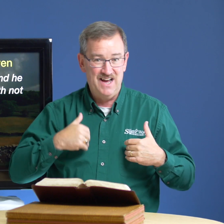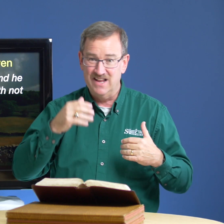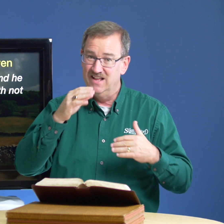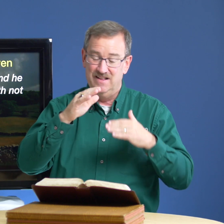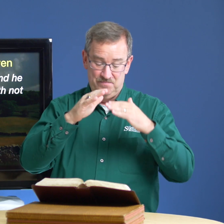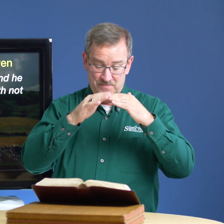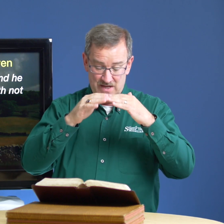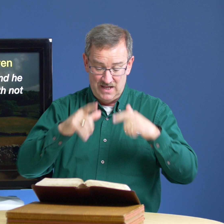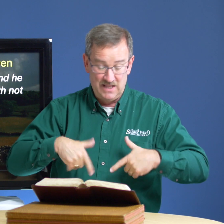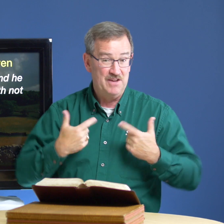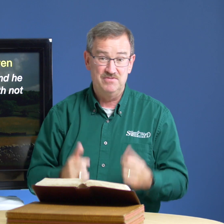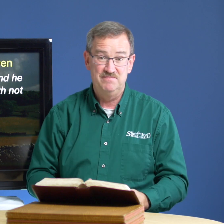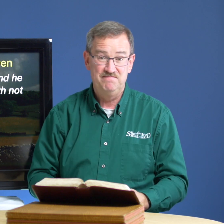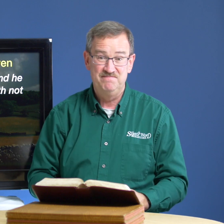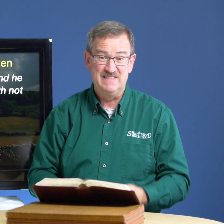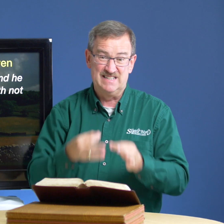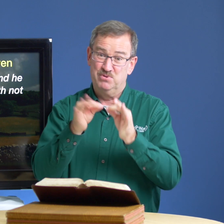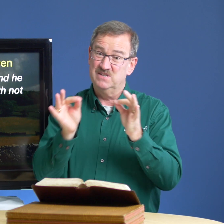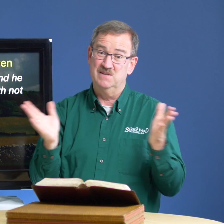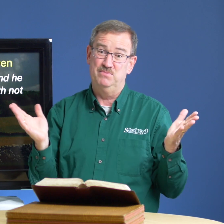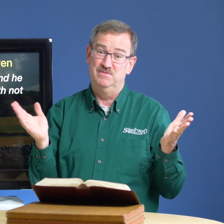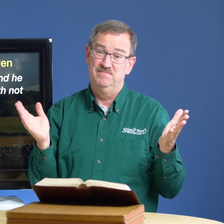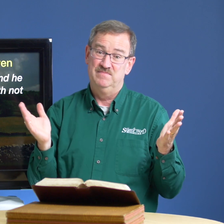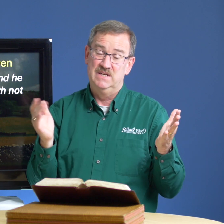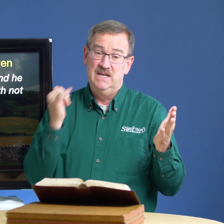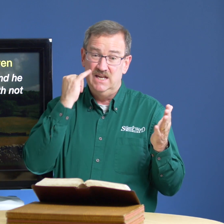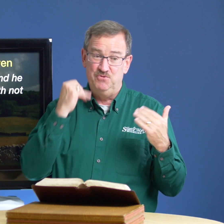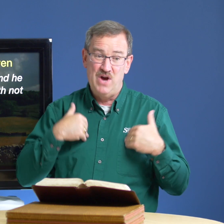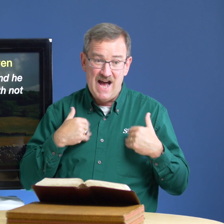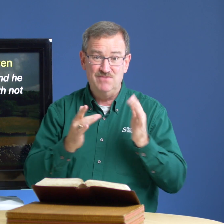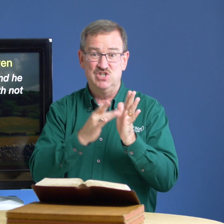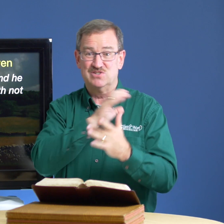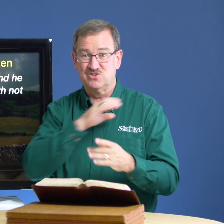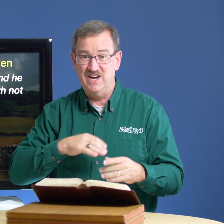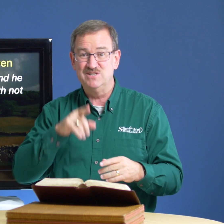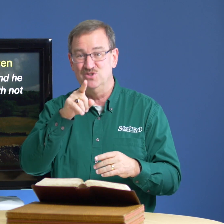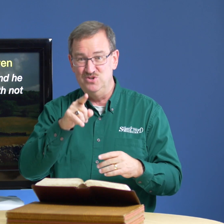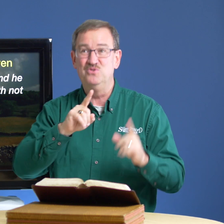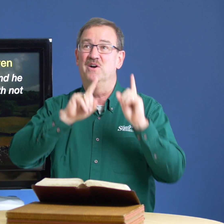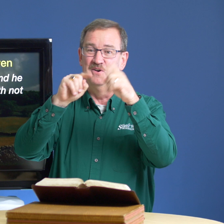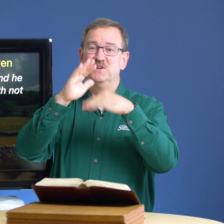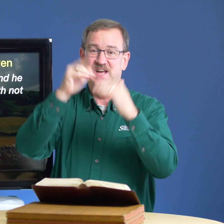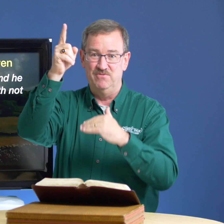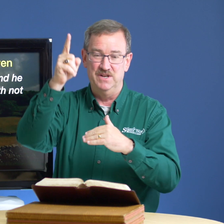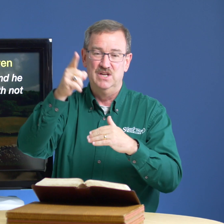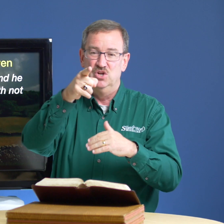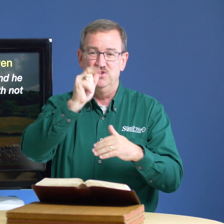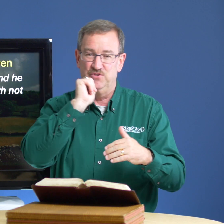not uh life it's pretty simple if you have jesus christ you are going to heaven if